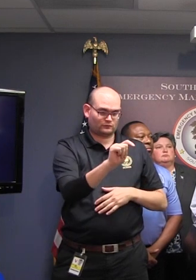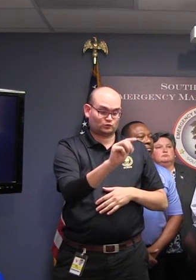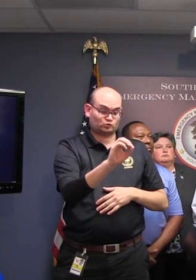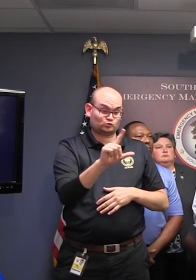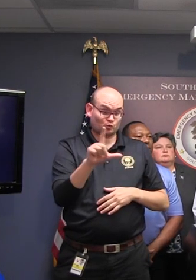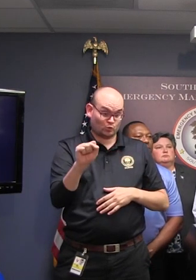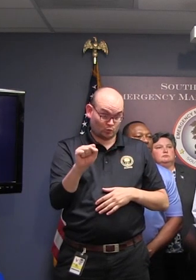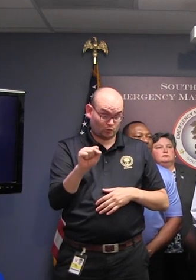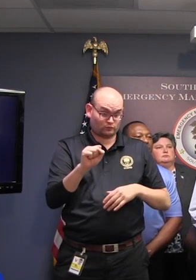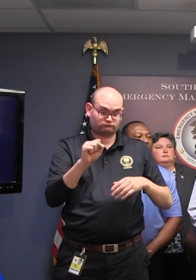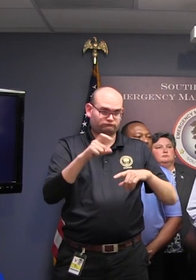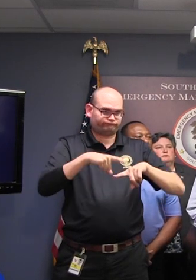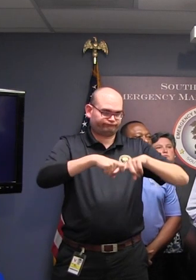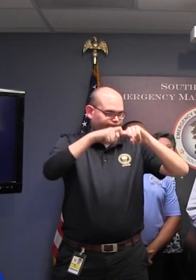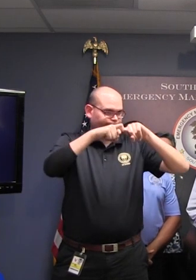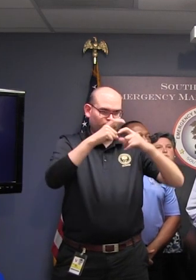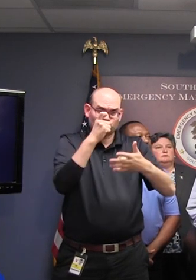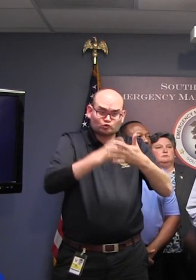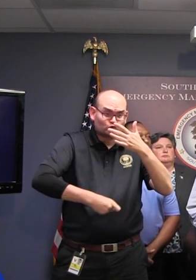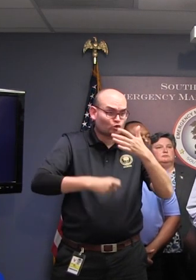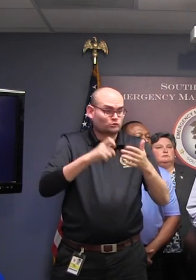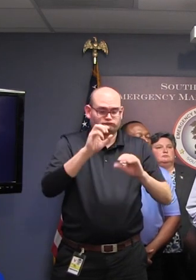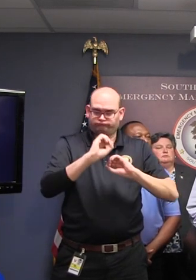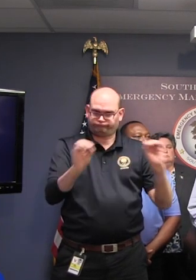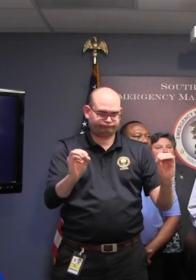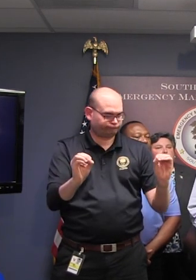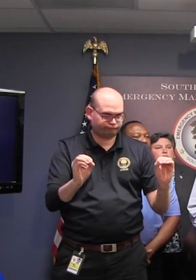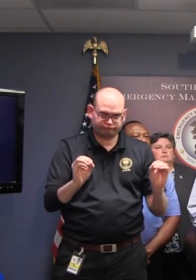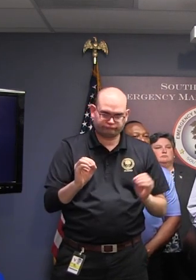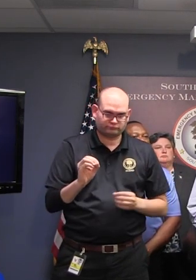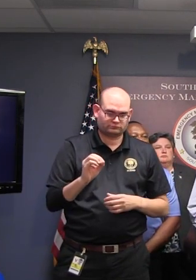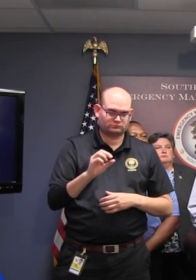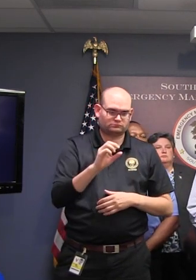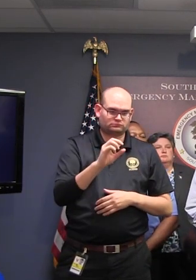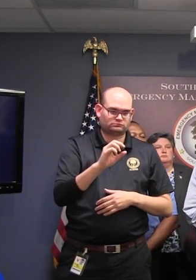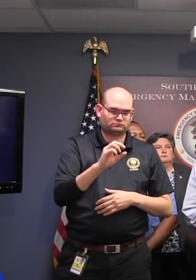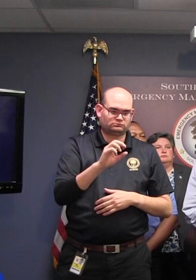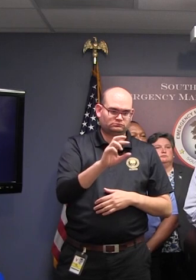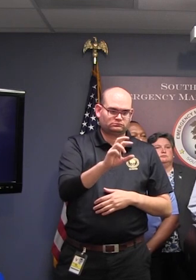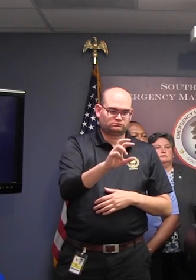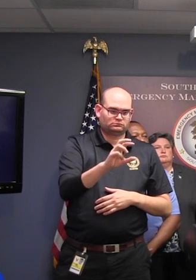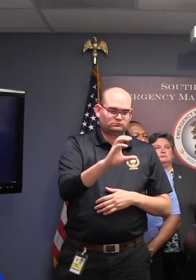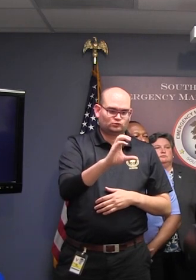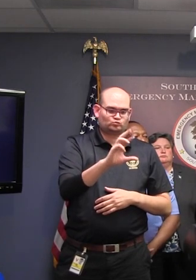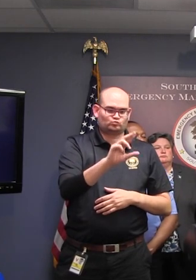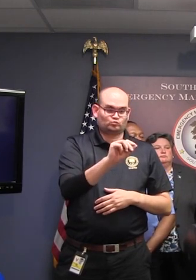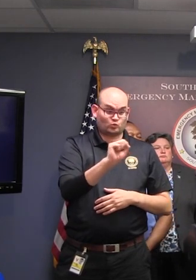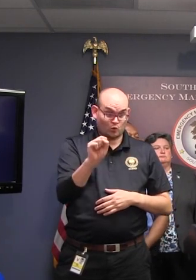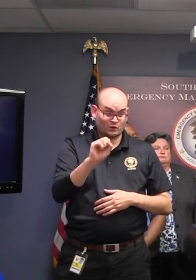Cross Island Parkway located on Hilton Head Island. General?